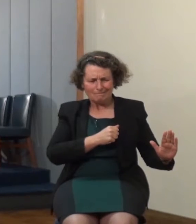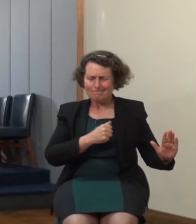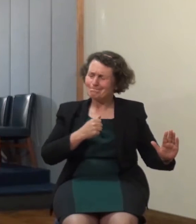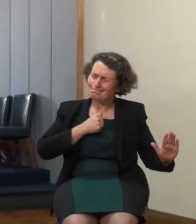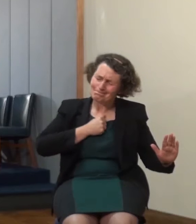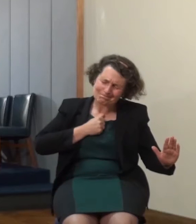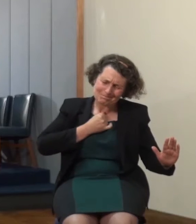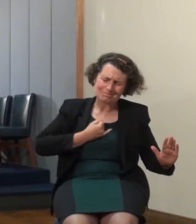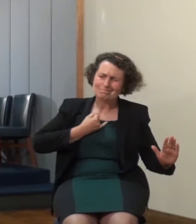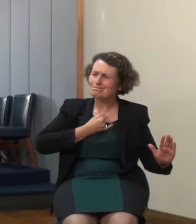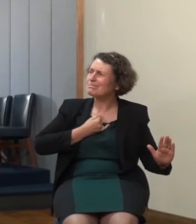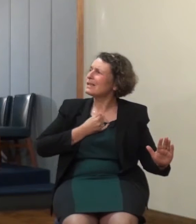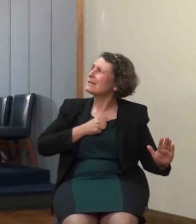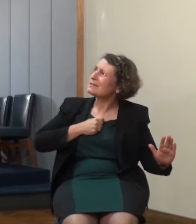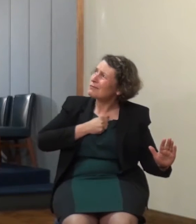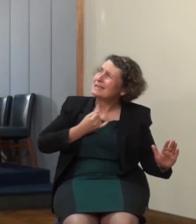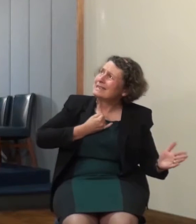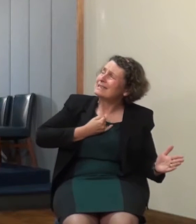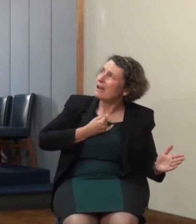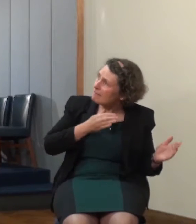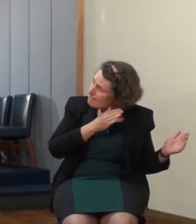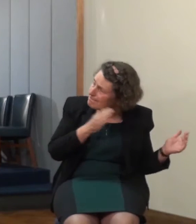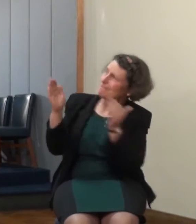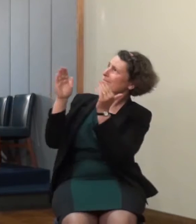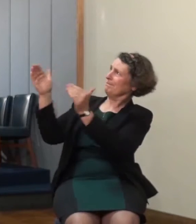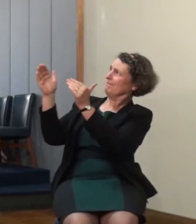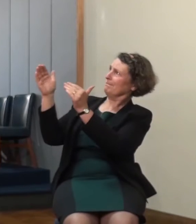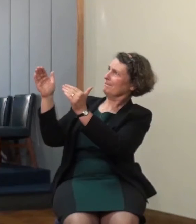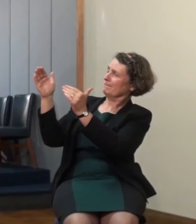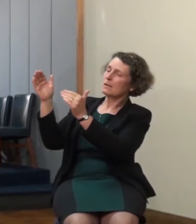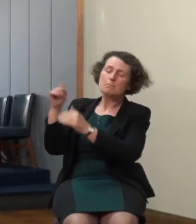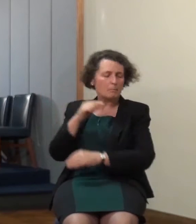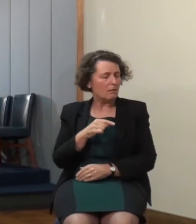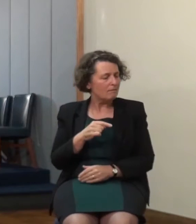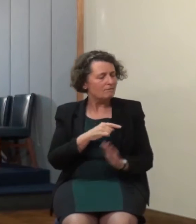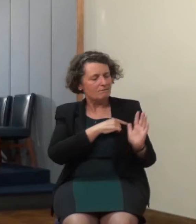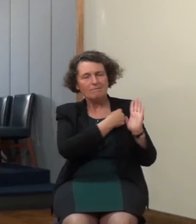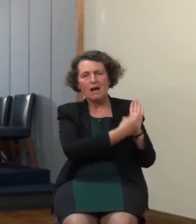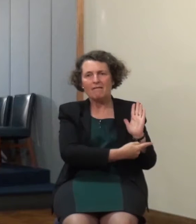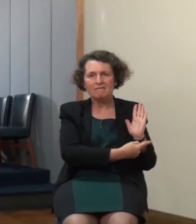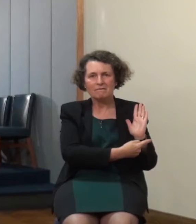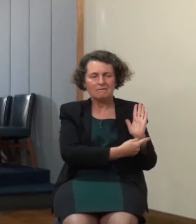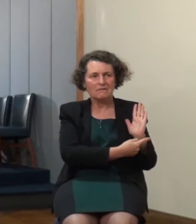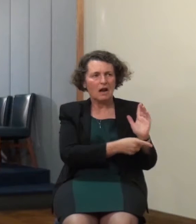to him whereas the foolish virgins well they represent hypocritical shepherds